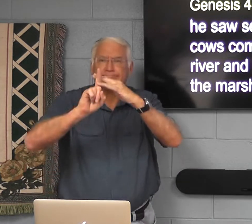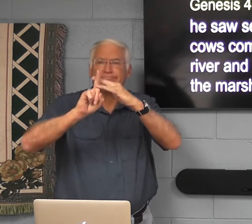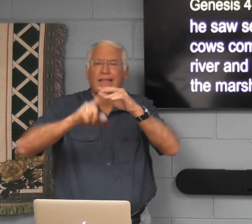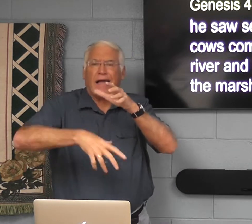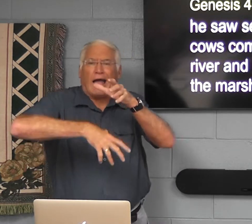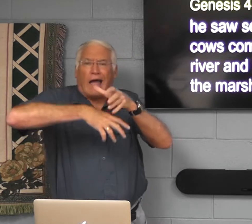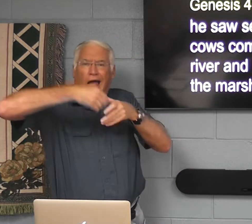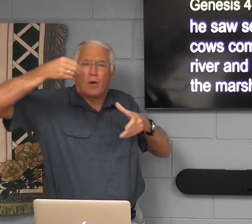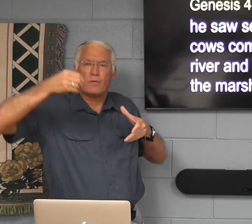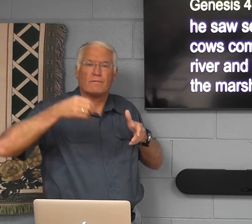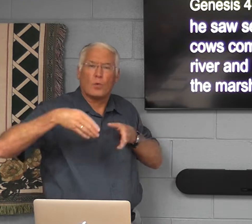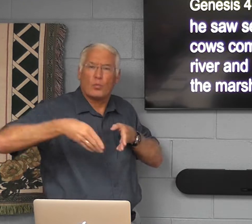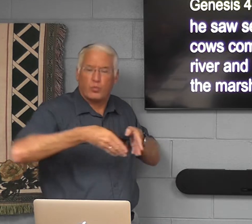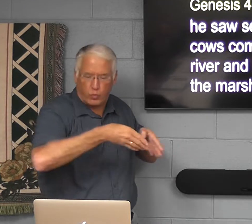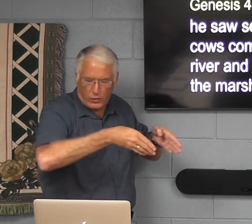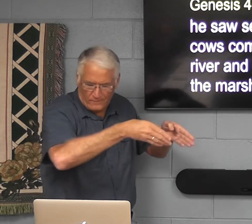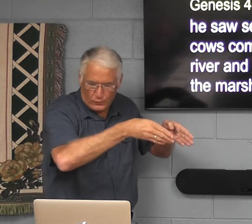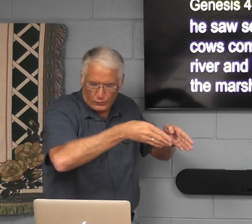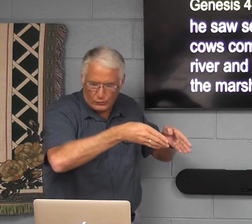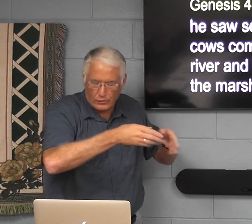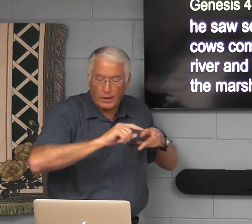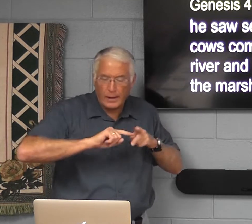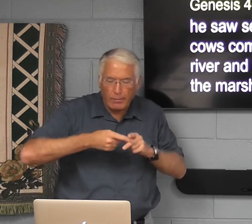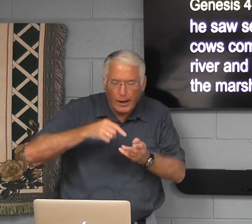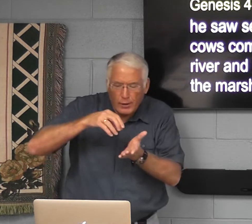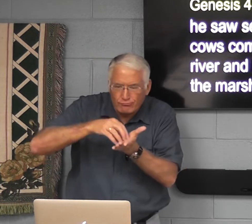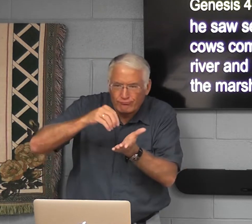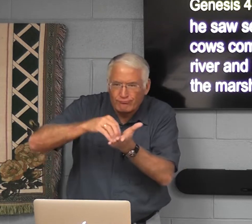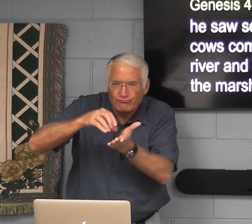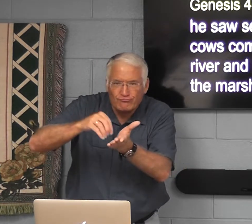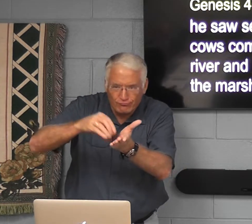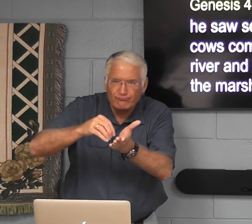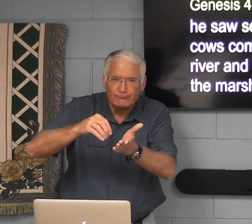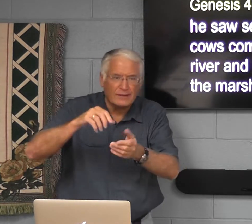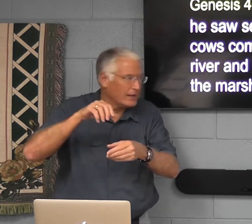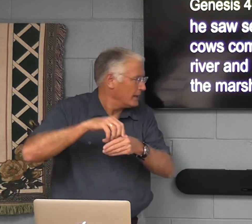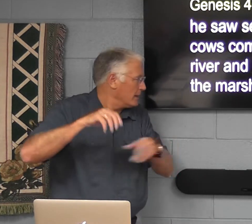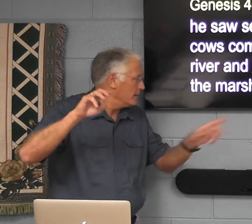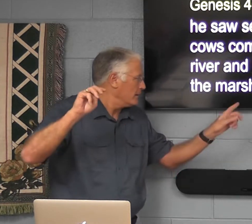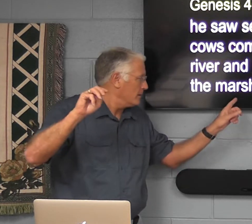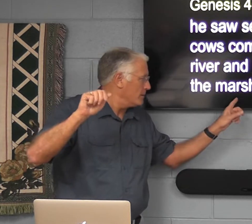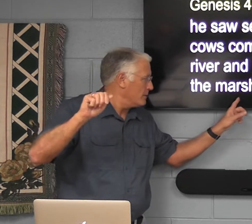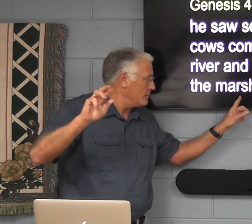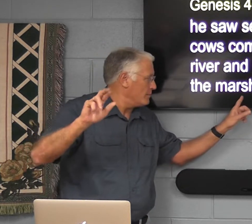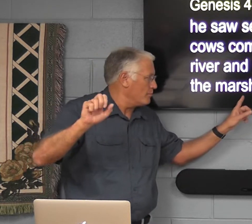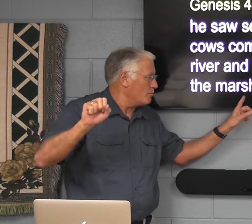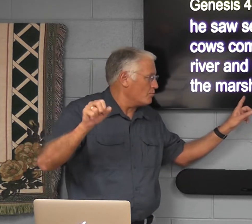come up out of the river and began grazing in the marsh.